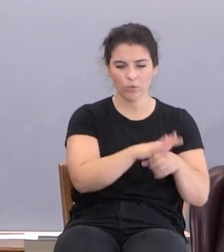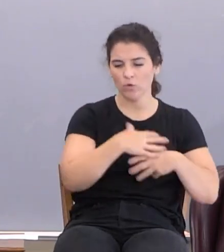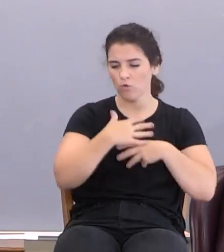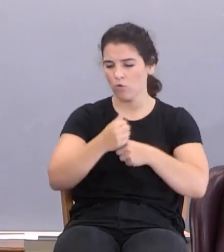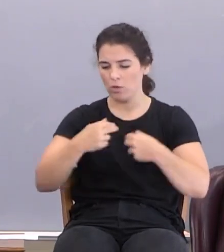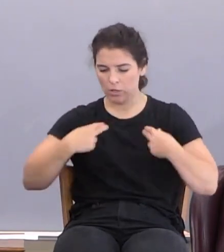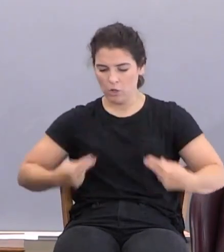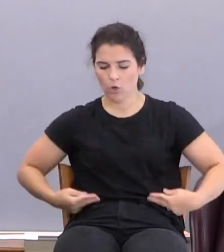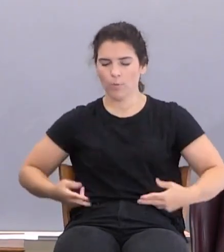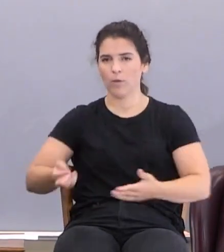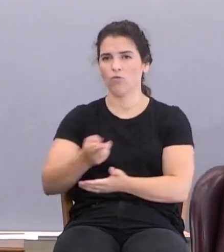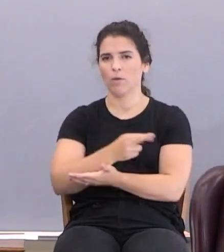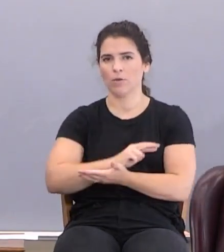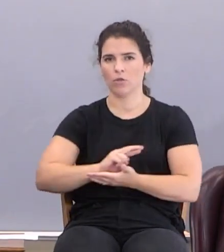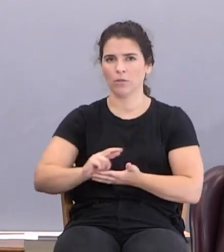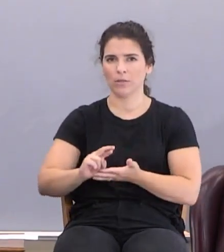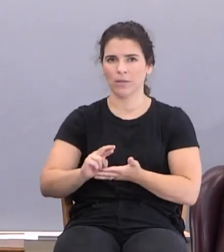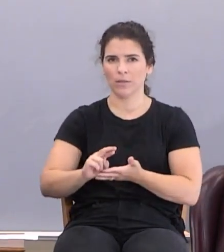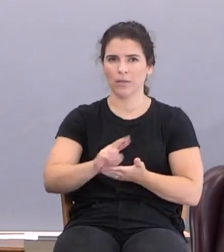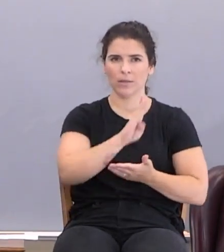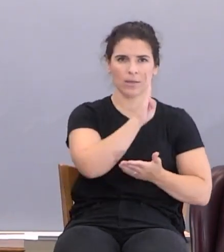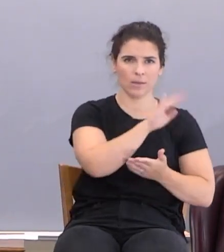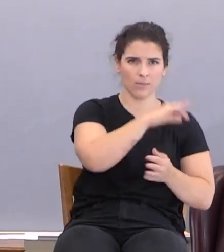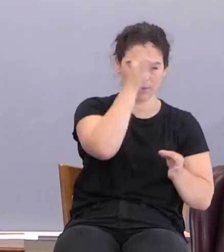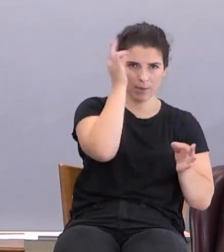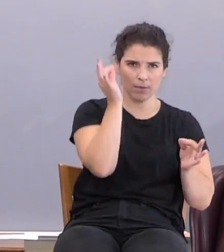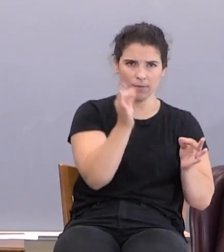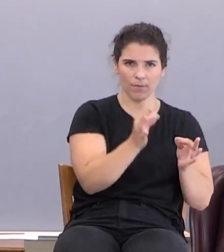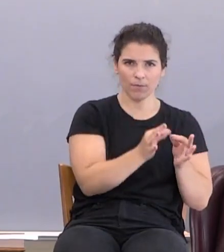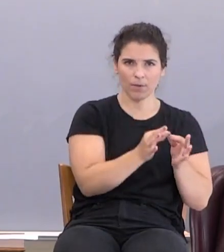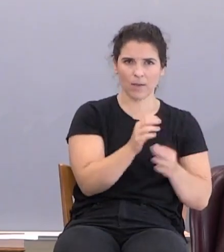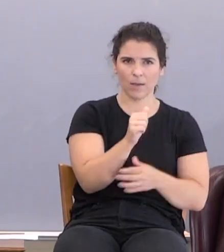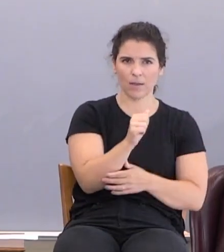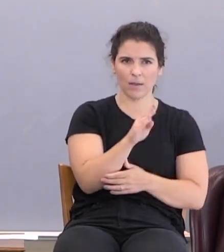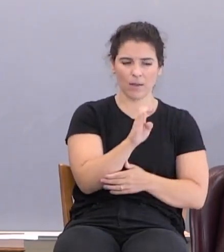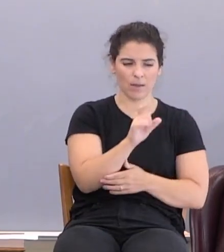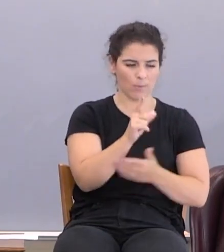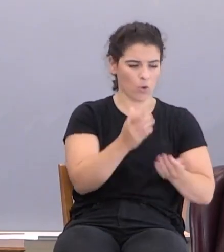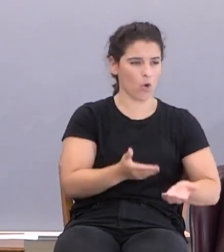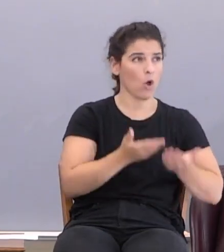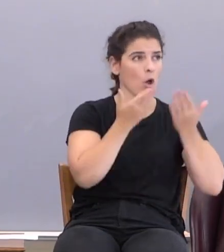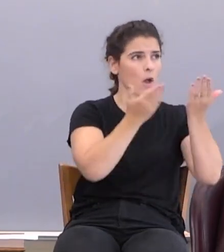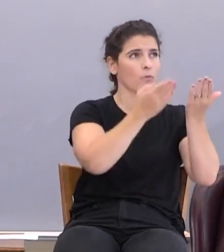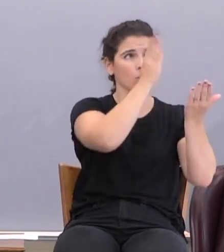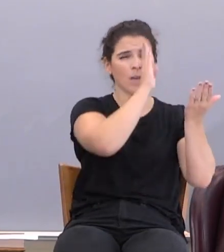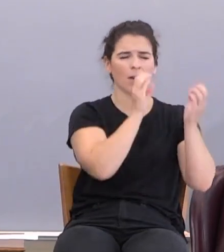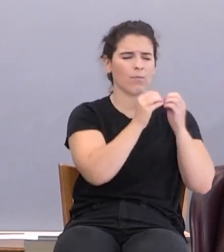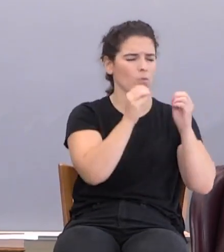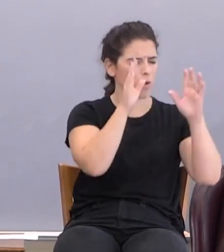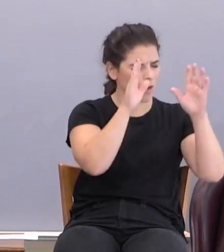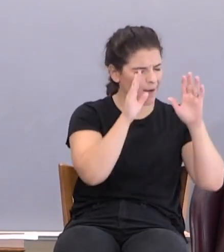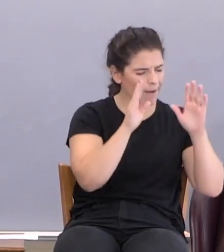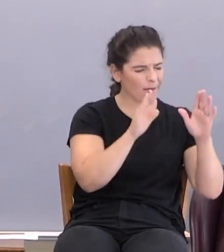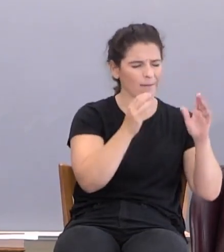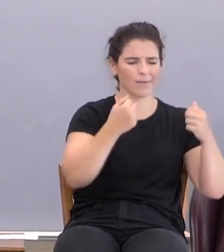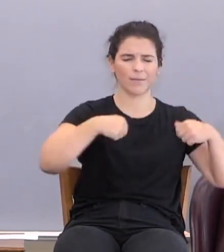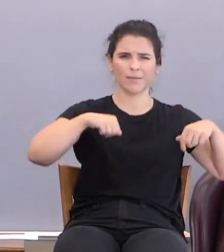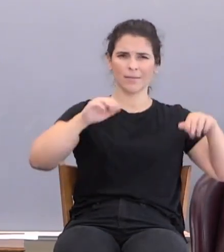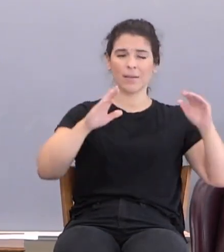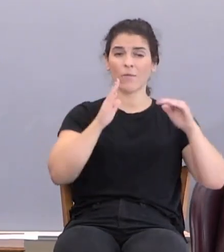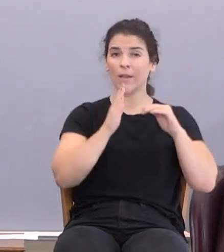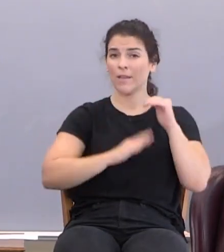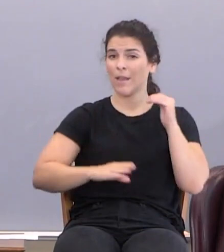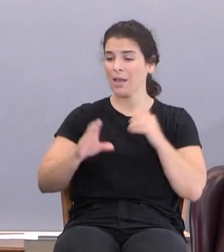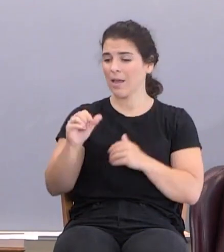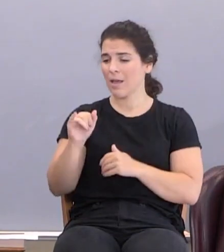human righteousness. By faith, Abel offered unto God a more excellent sacrifice than Cain,